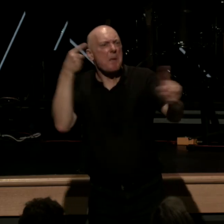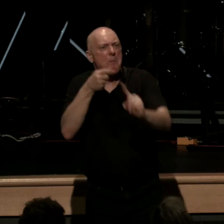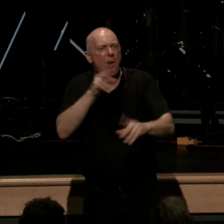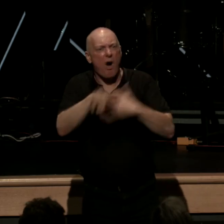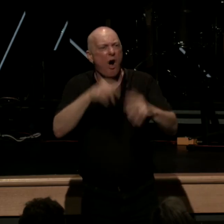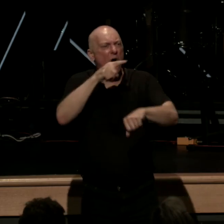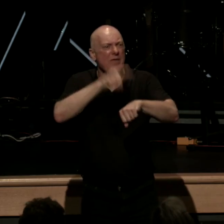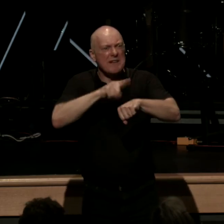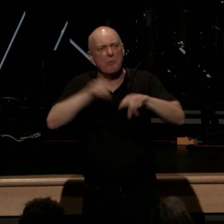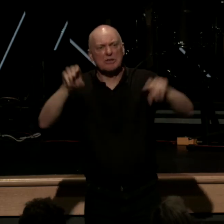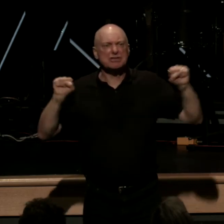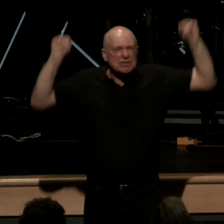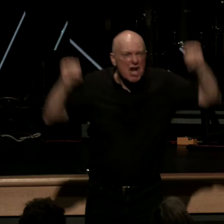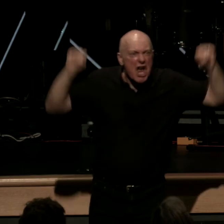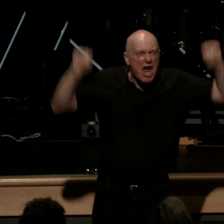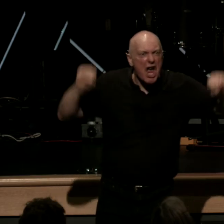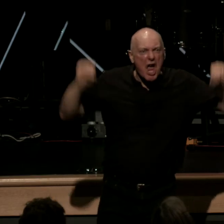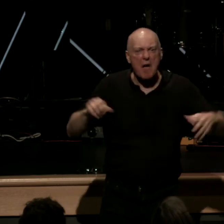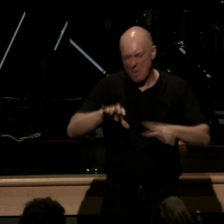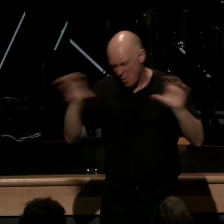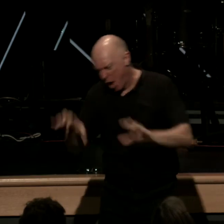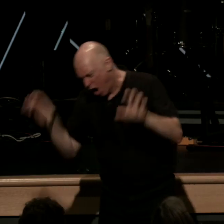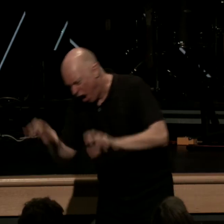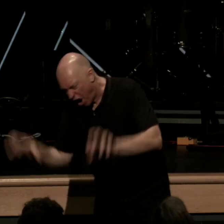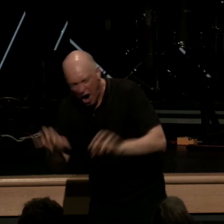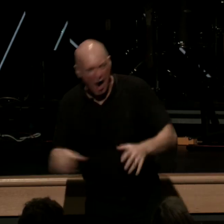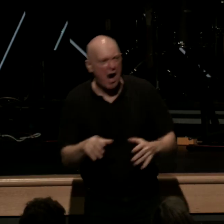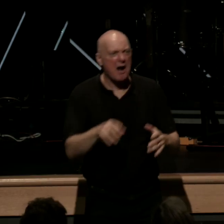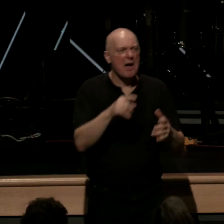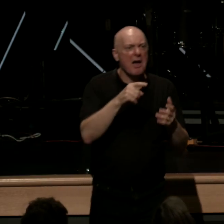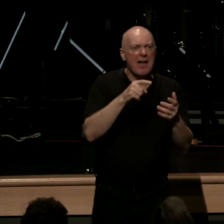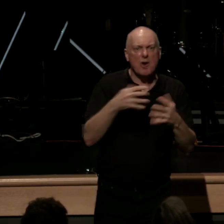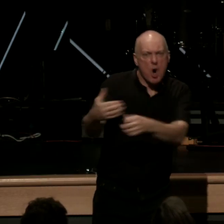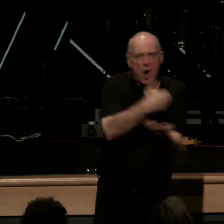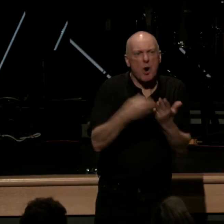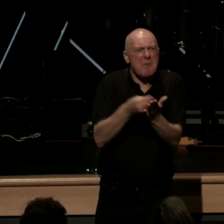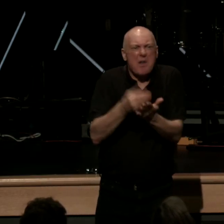in the gym and the work that we put in and all paychecks we want to earn what's the point of it all